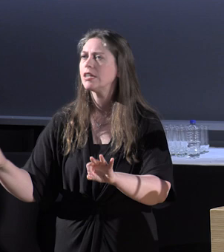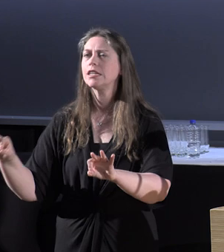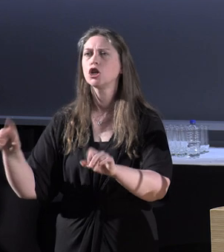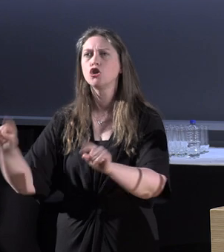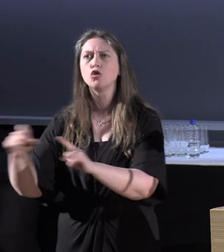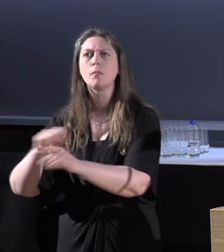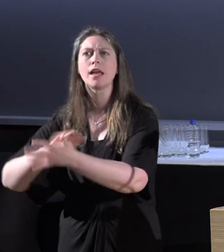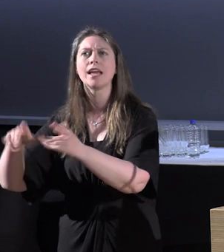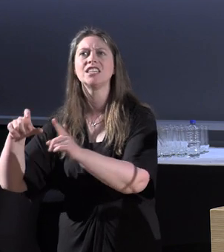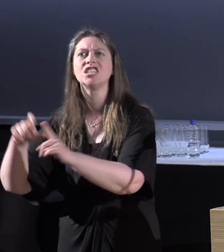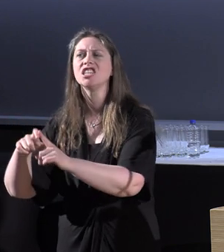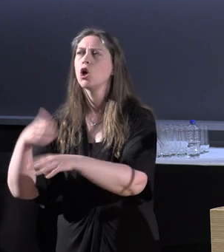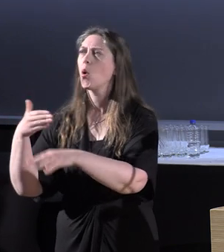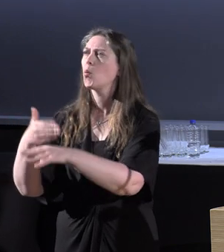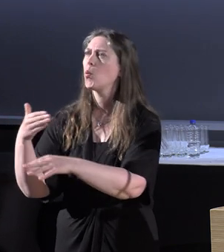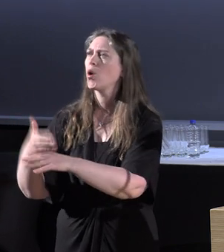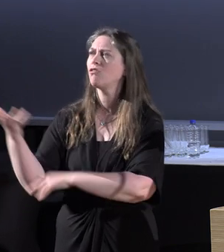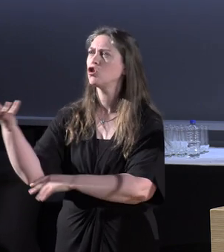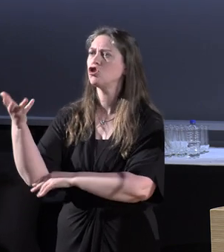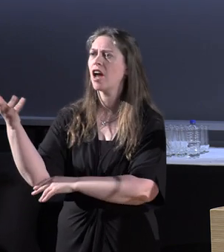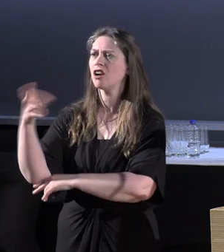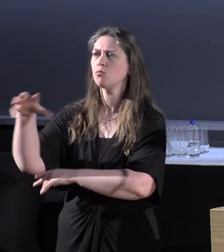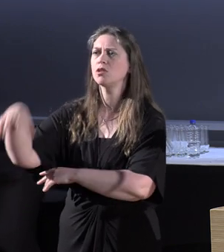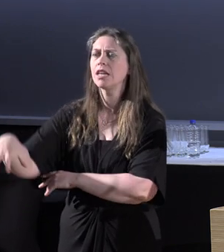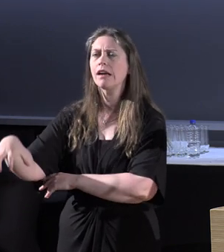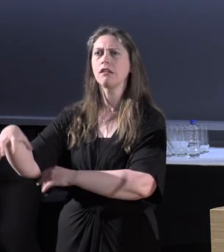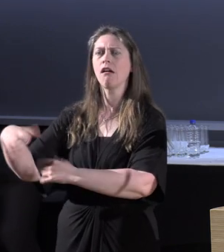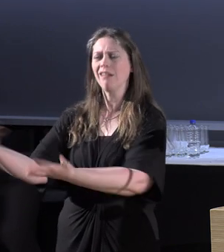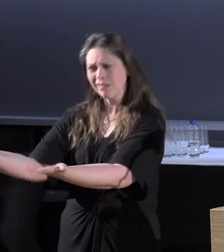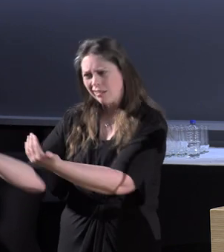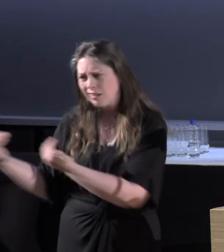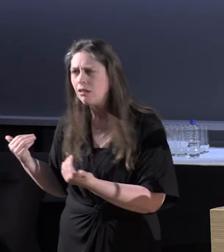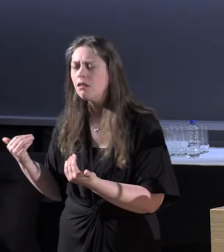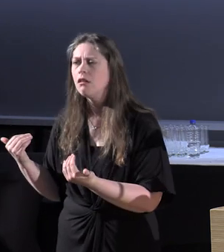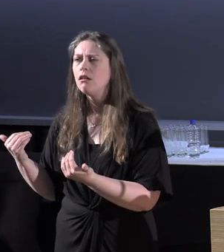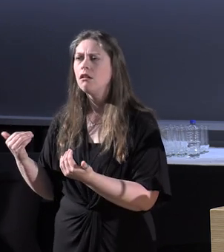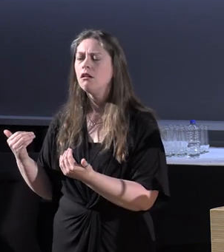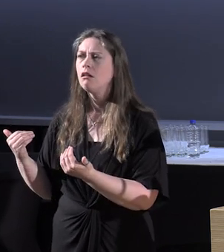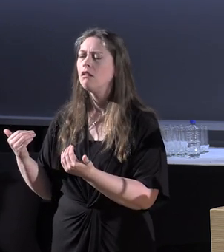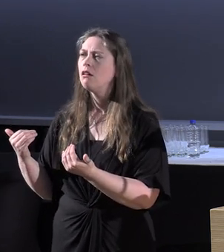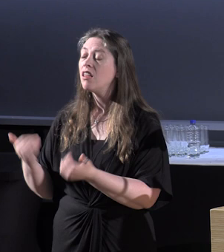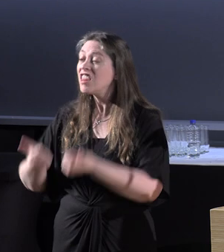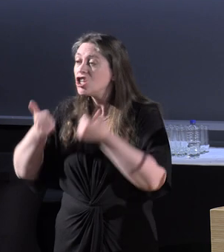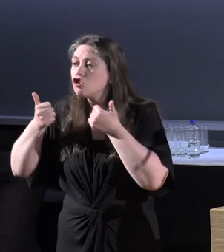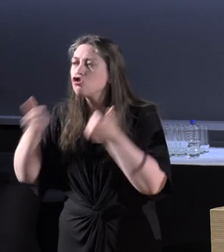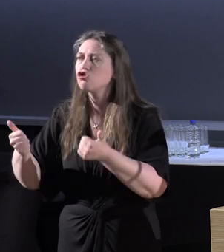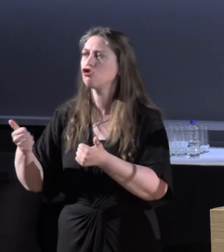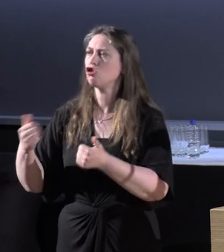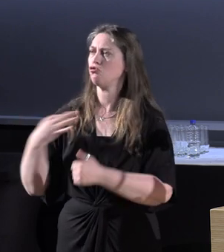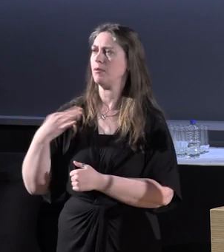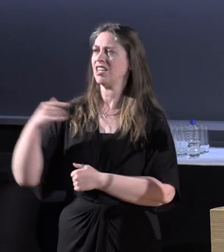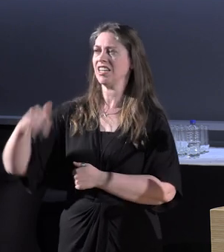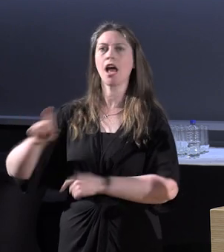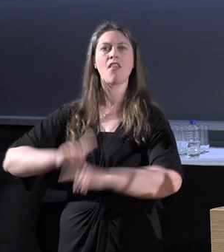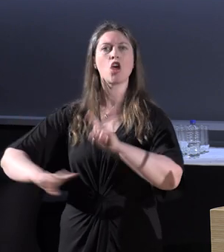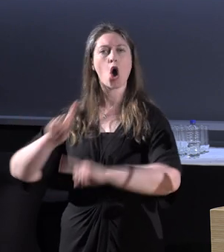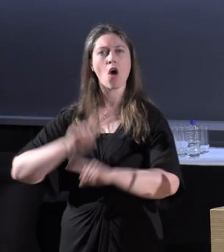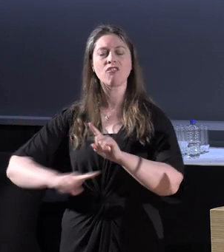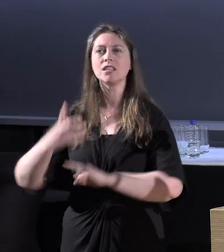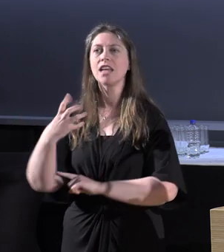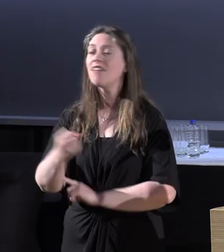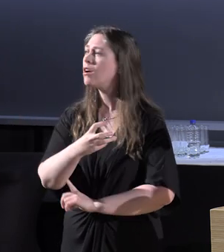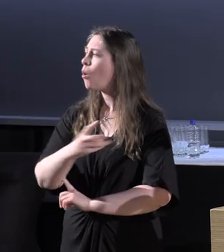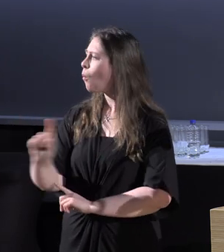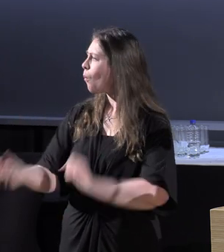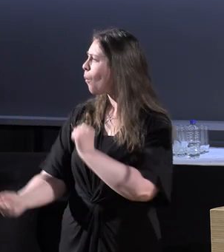doing PhDs, working for the charitable sector, and so on and so forth? And there is some good representation here at the conference of what's